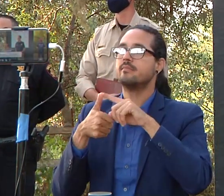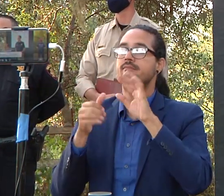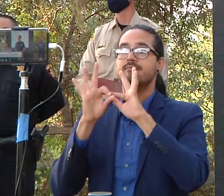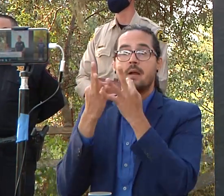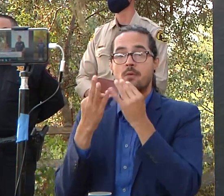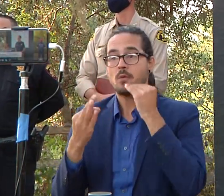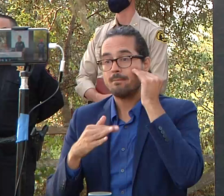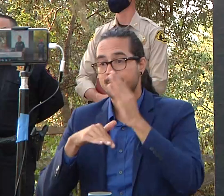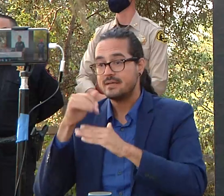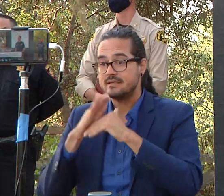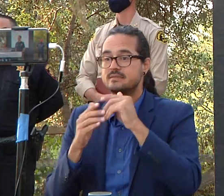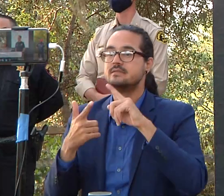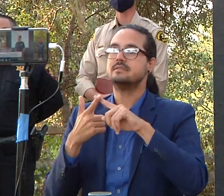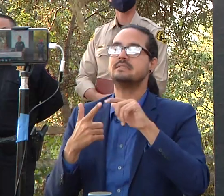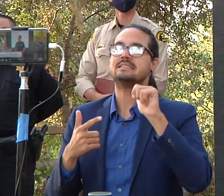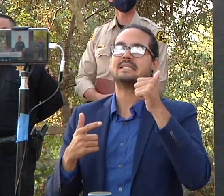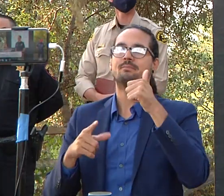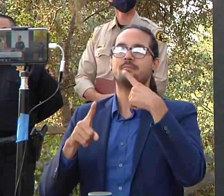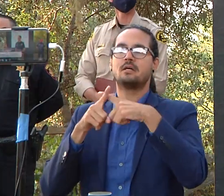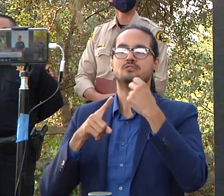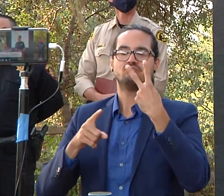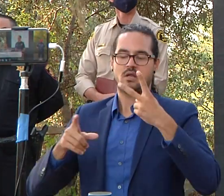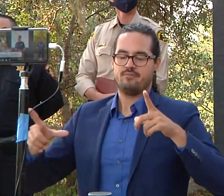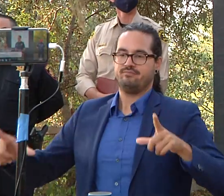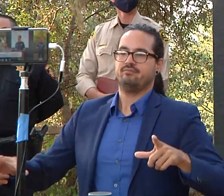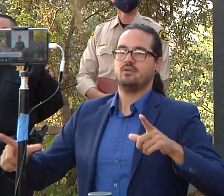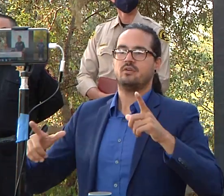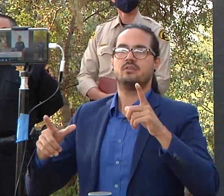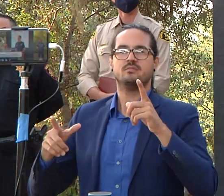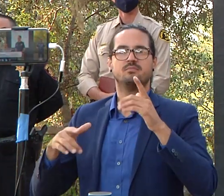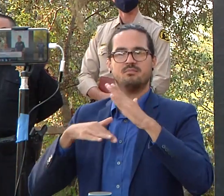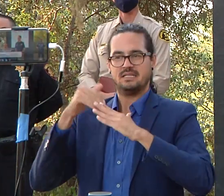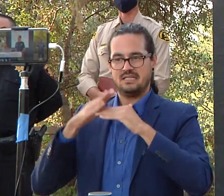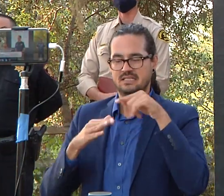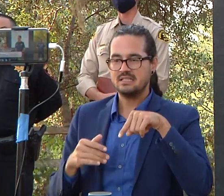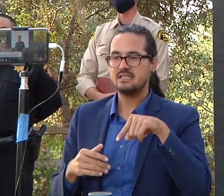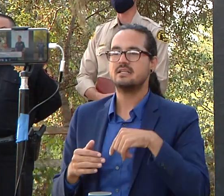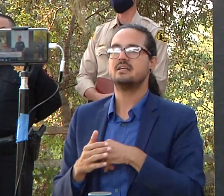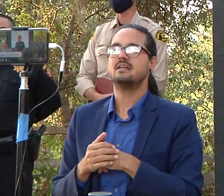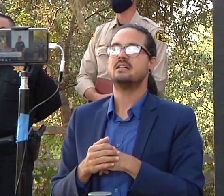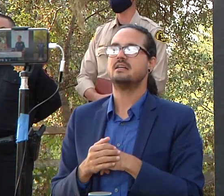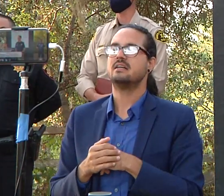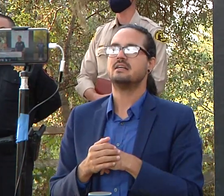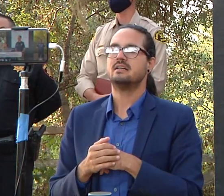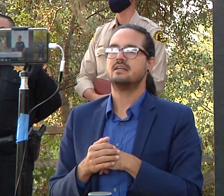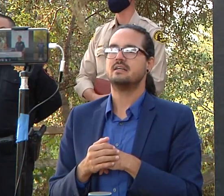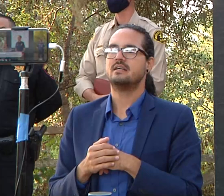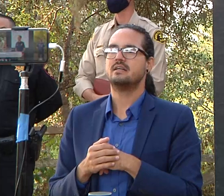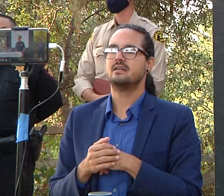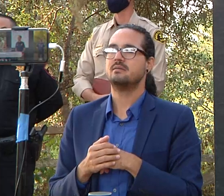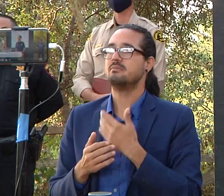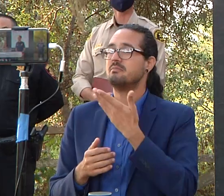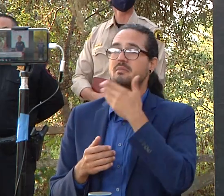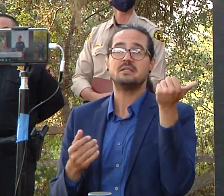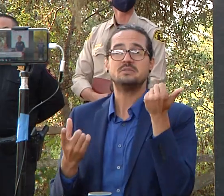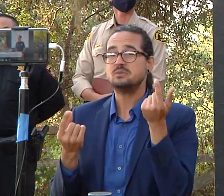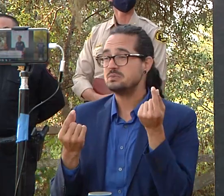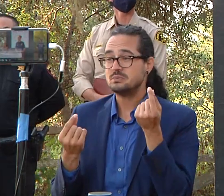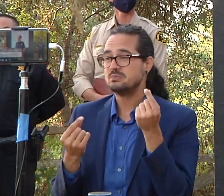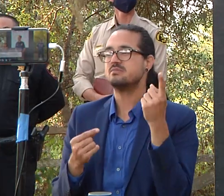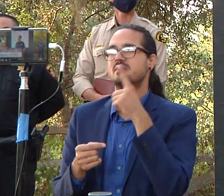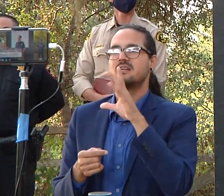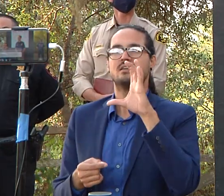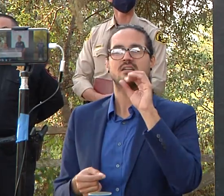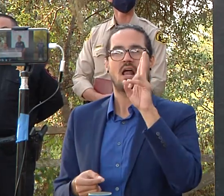the best way to kind of reference it right now is to go on the county's website that has that information and actually when you click on